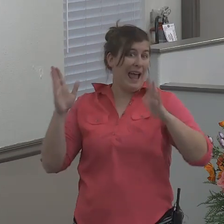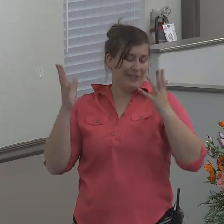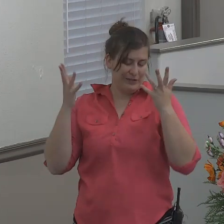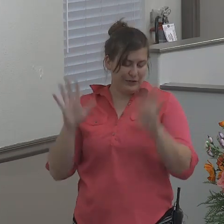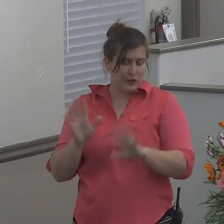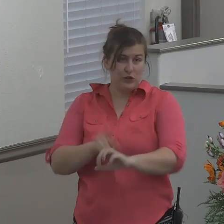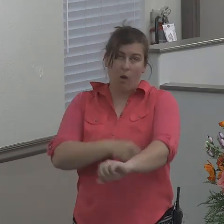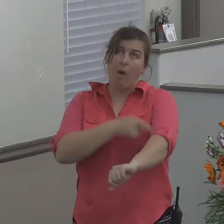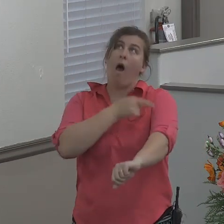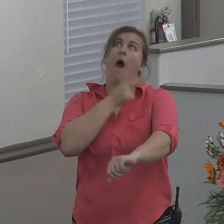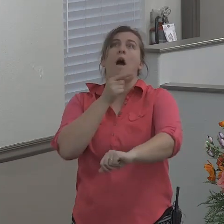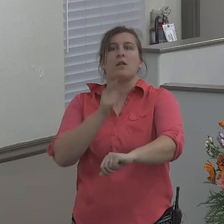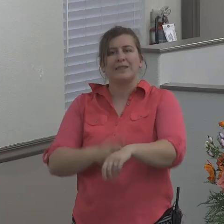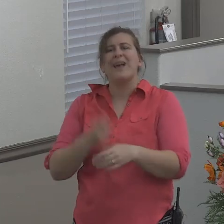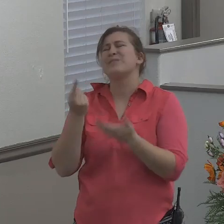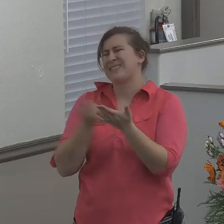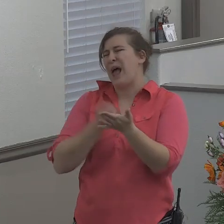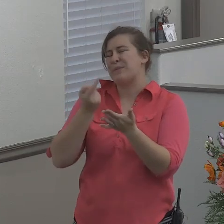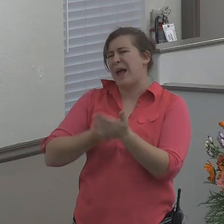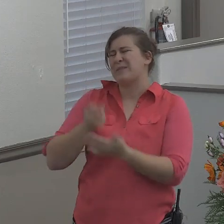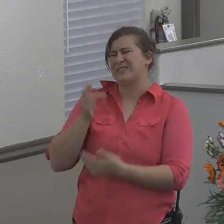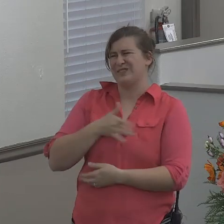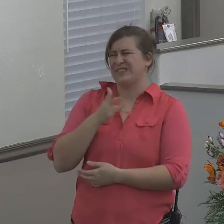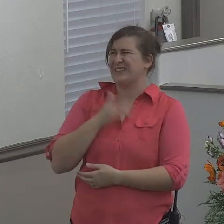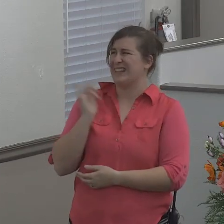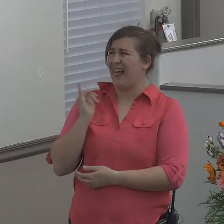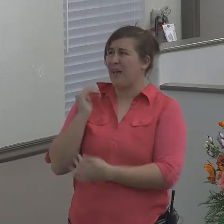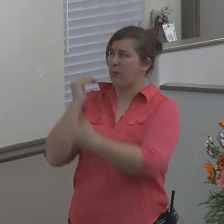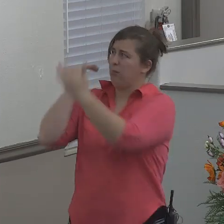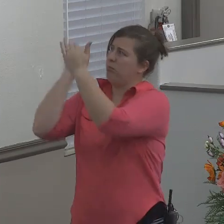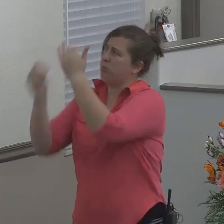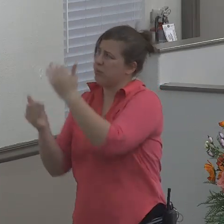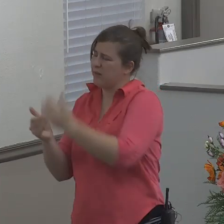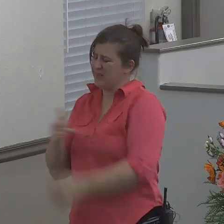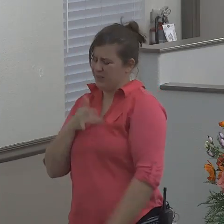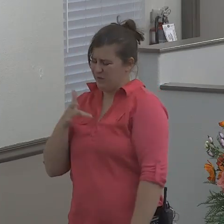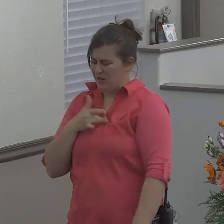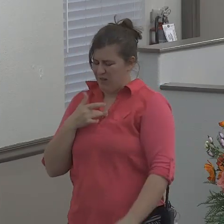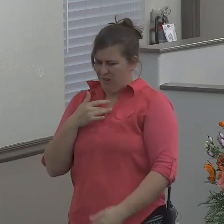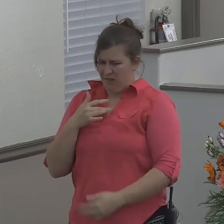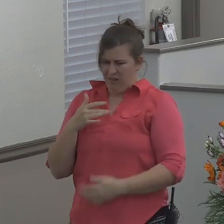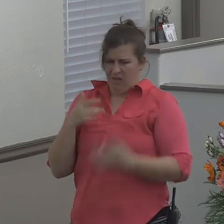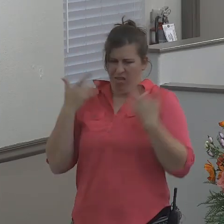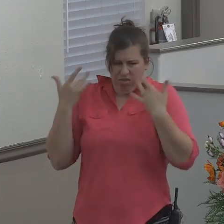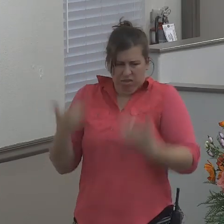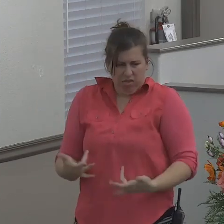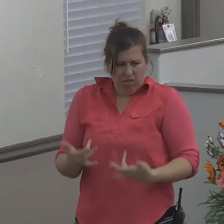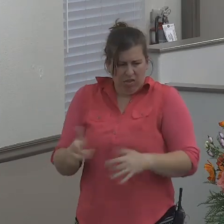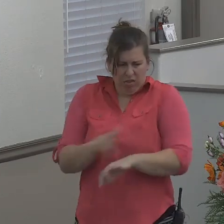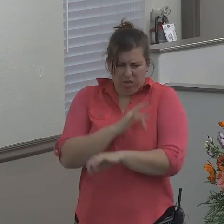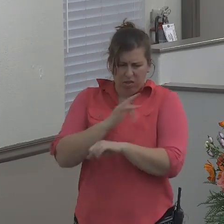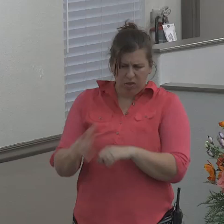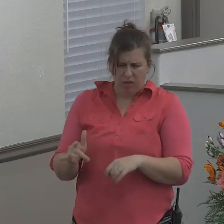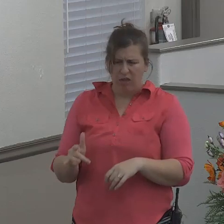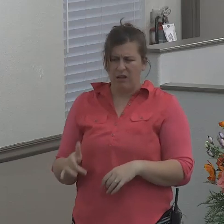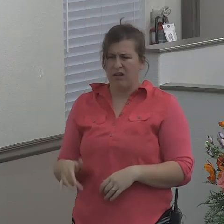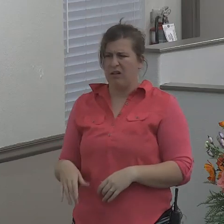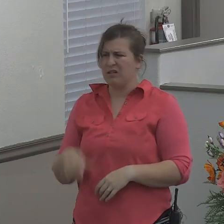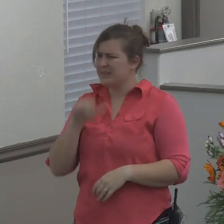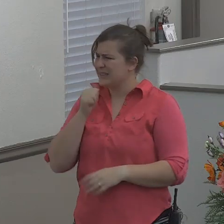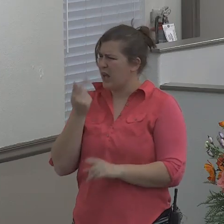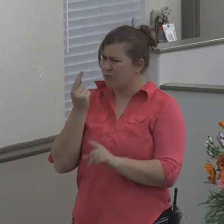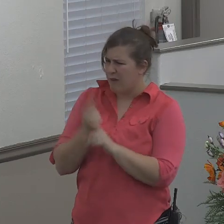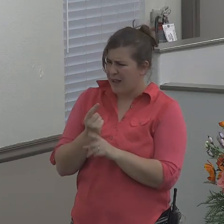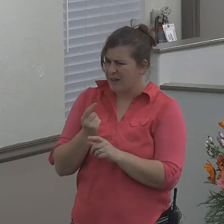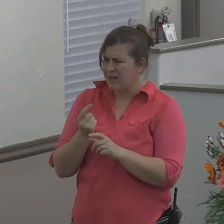it feels like your prayers are not going anywhere and you get that empty feeling in your gut that says it's not right. I'm